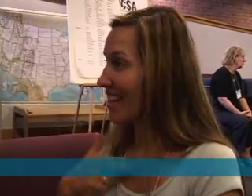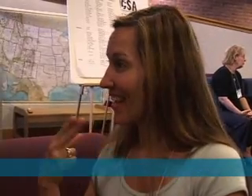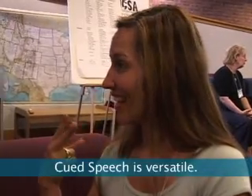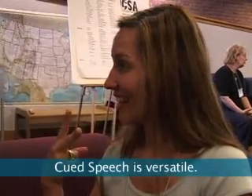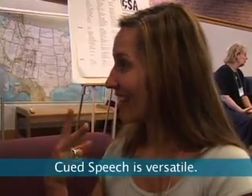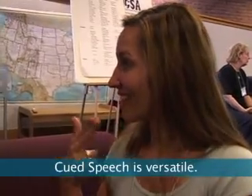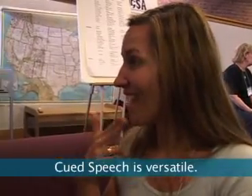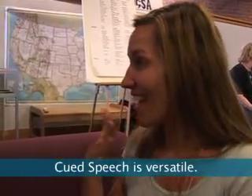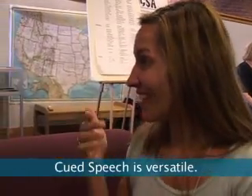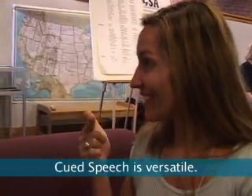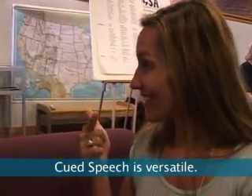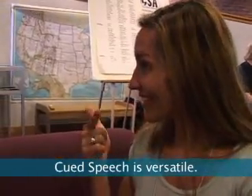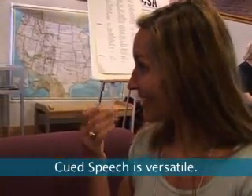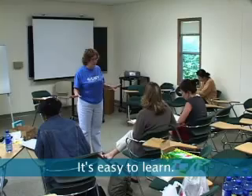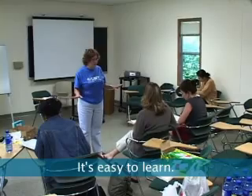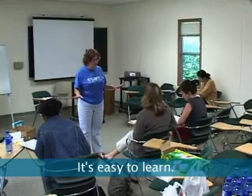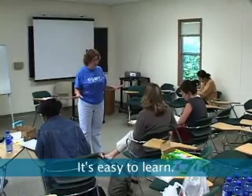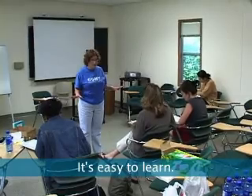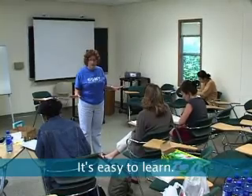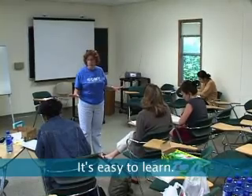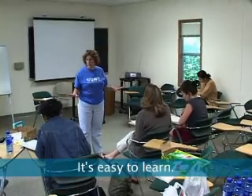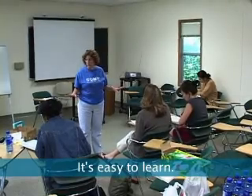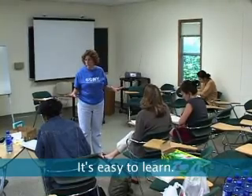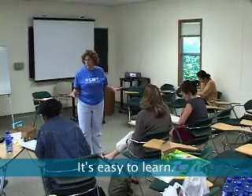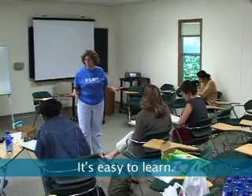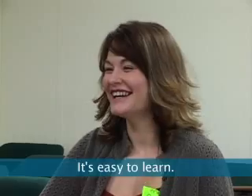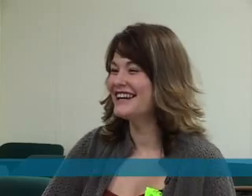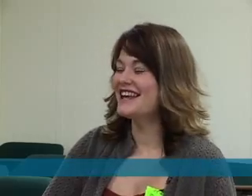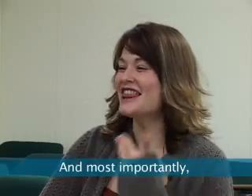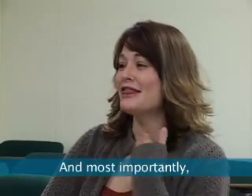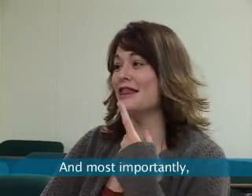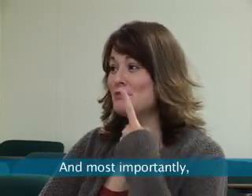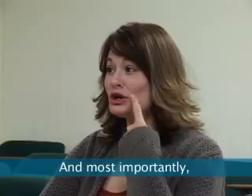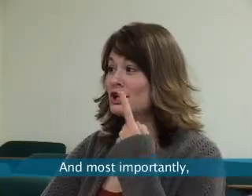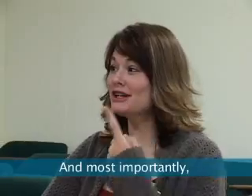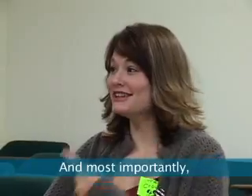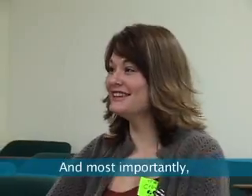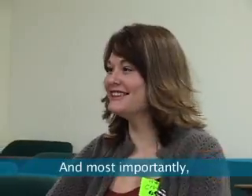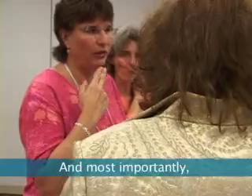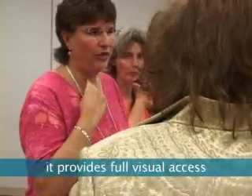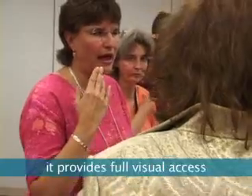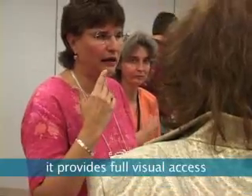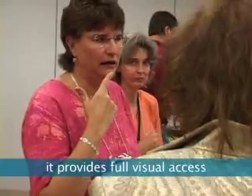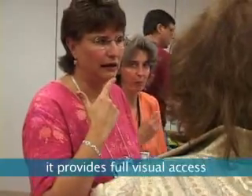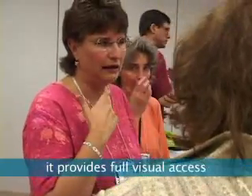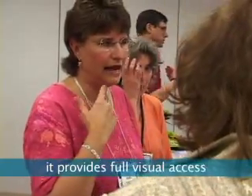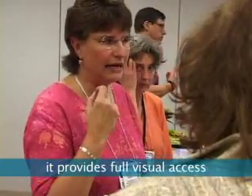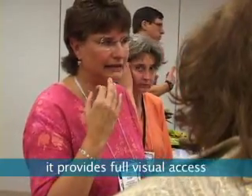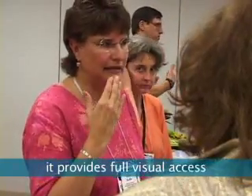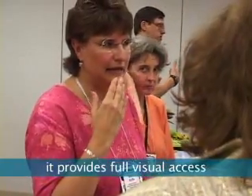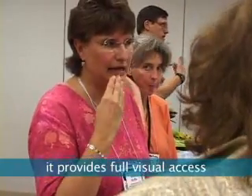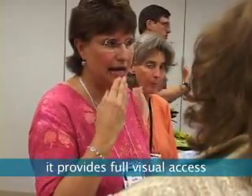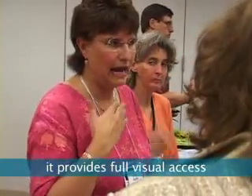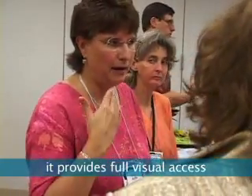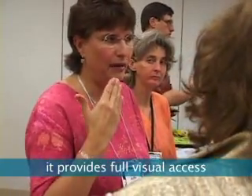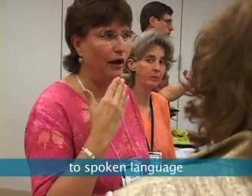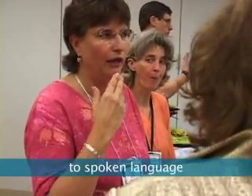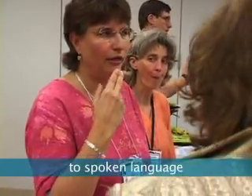Cued speech is versatile, it's easy to learn, and most importantly, it provides full visual access to